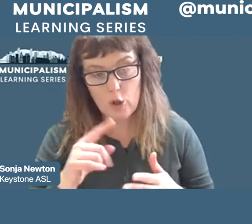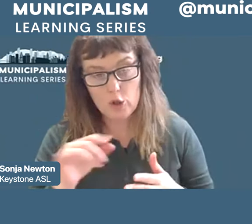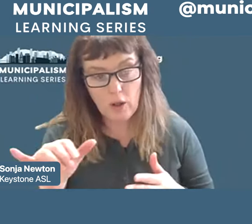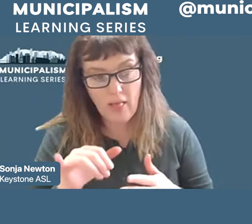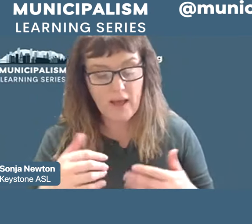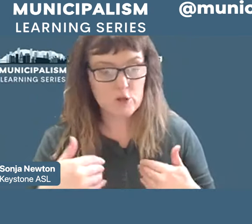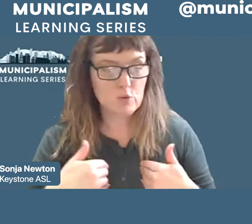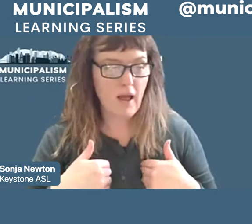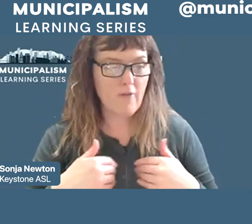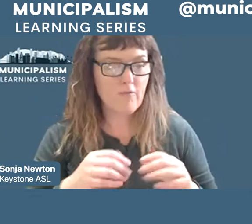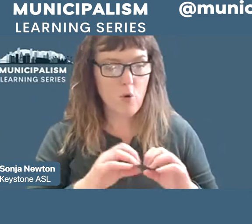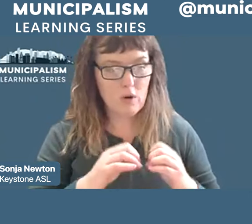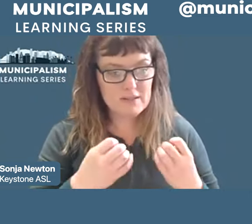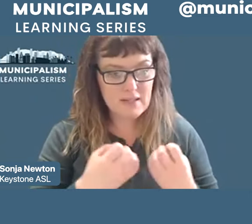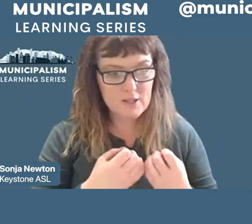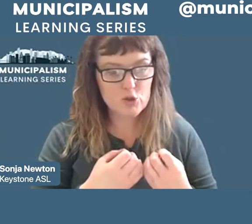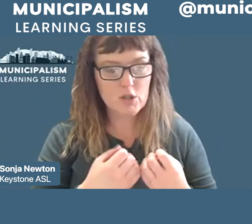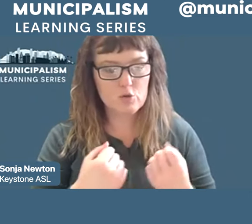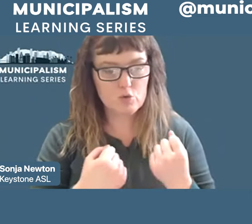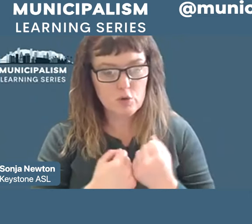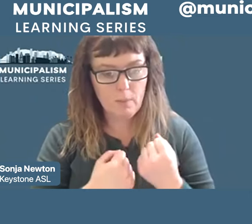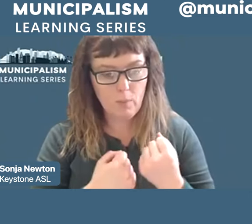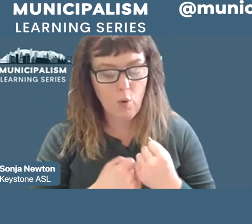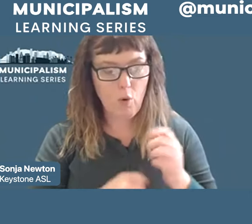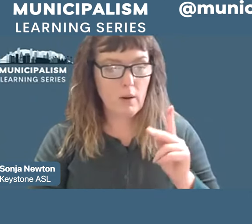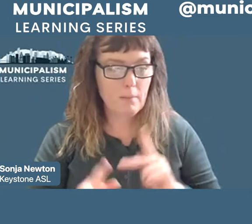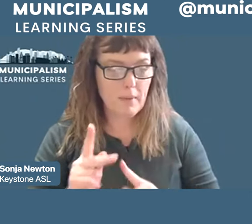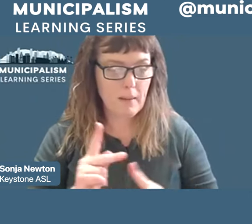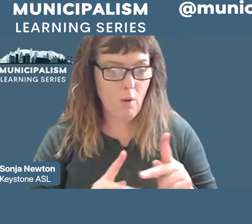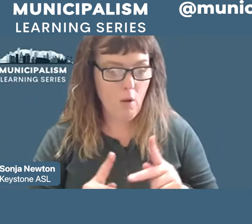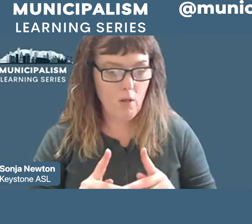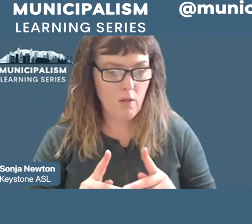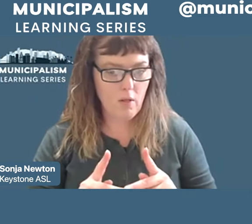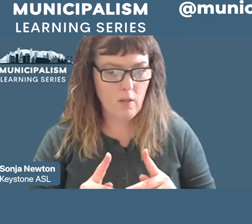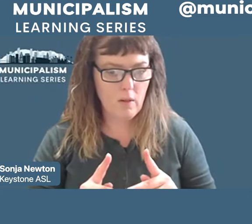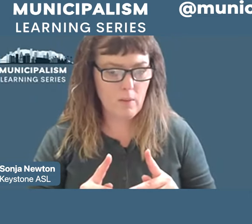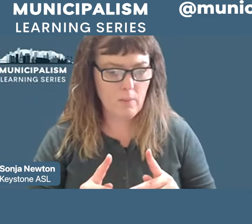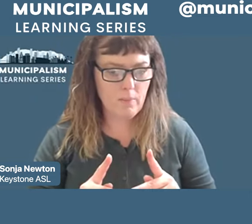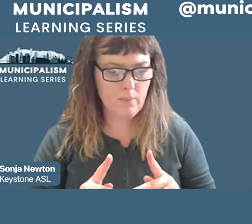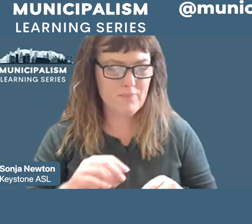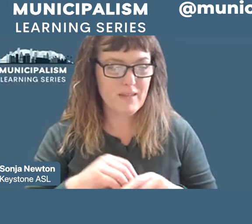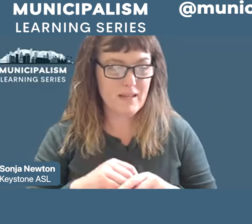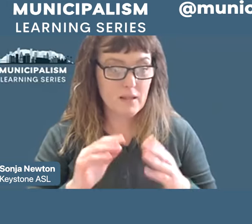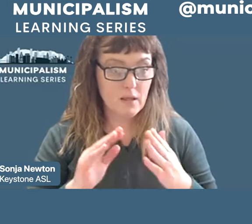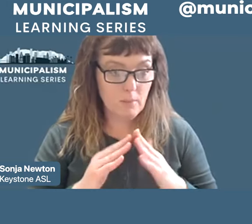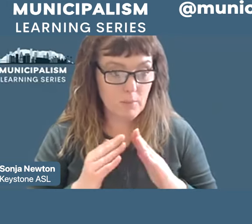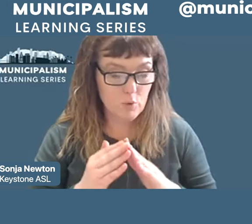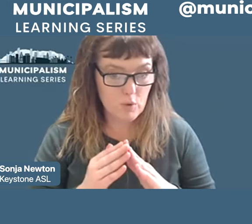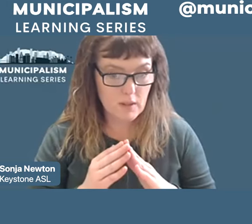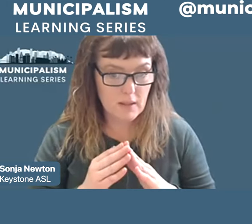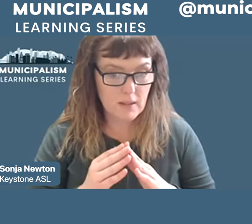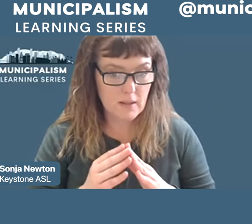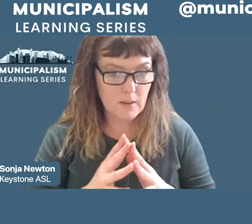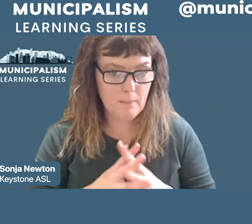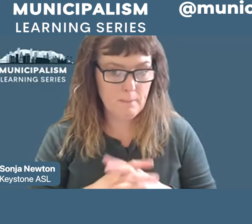support leaders, residents in the community that to be able to run that otherwise they won't